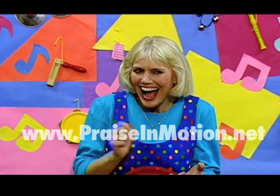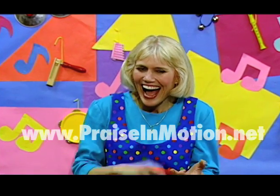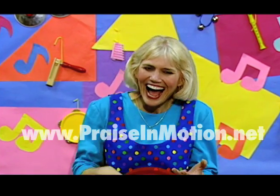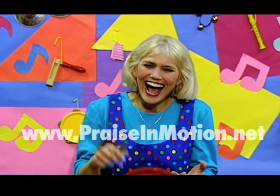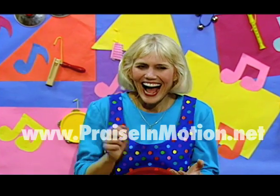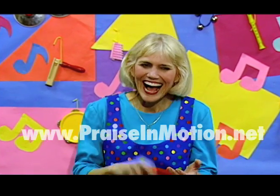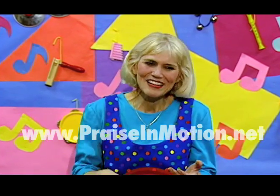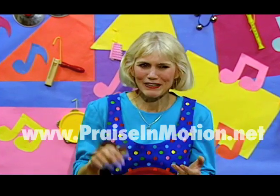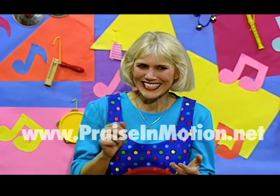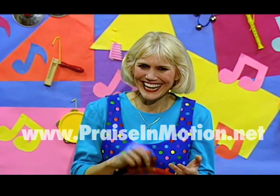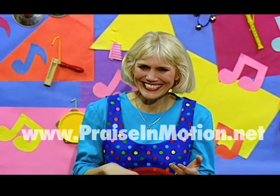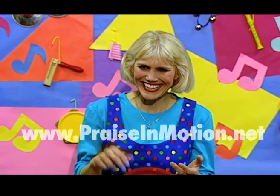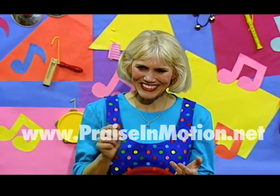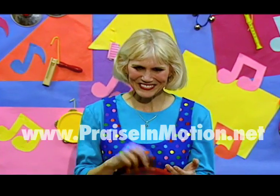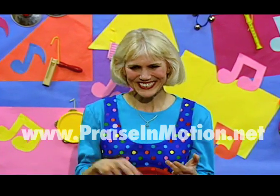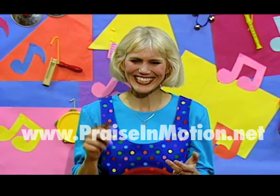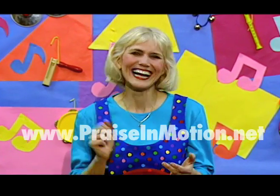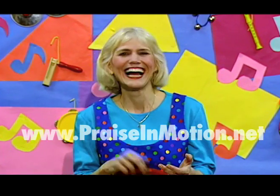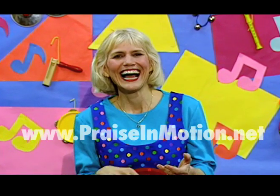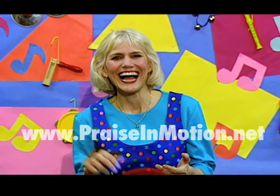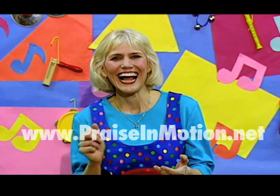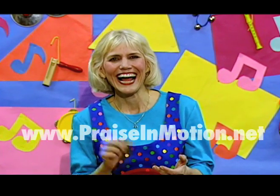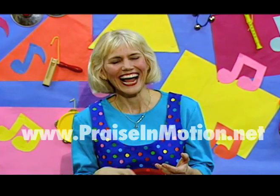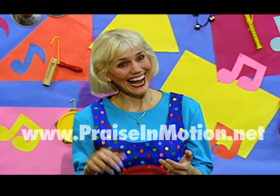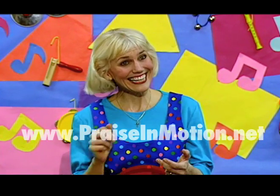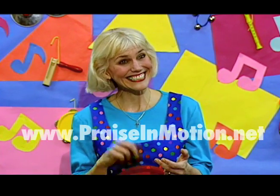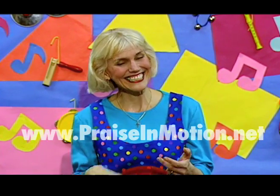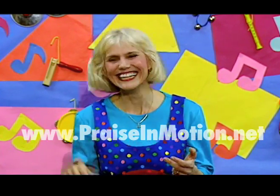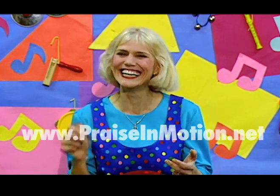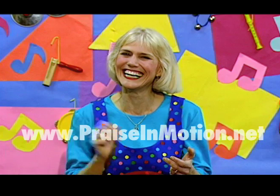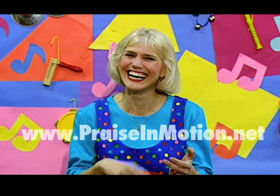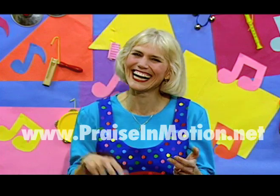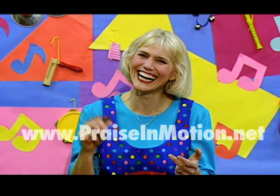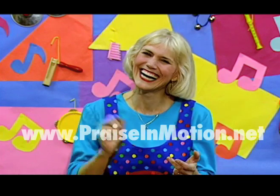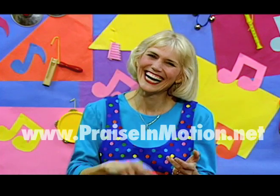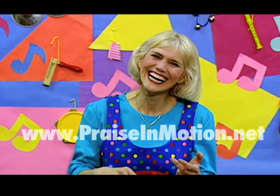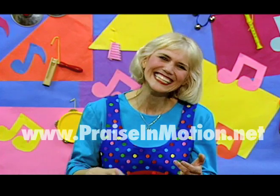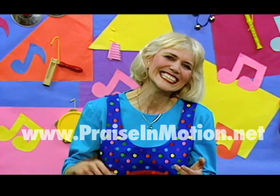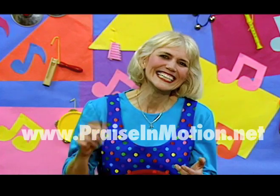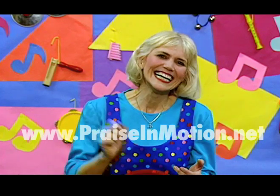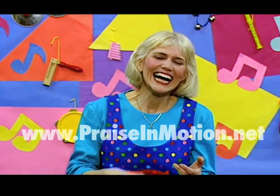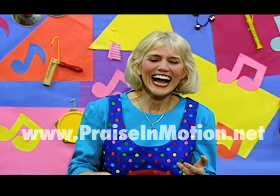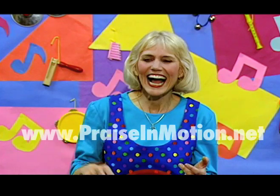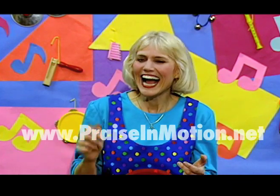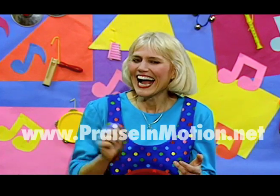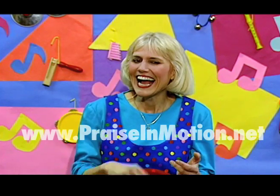chips? And cheese?